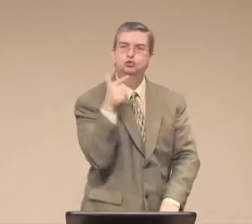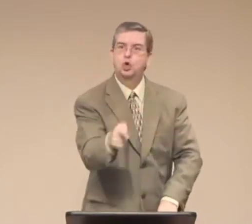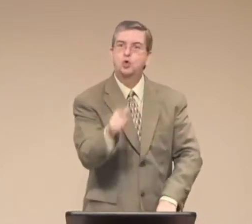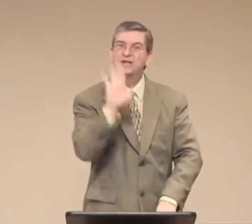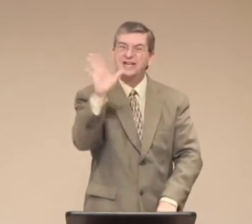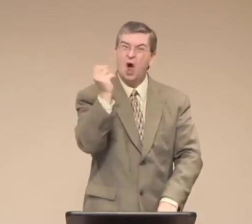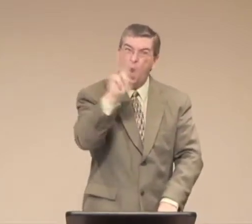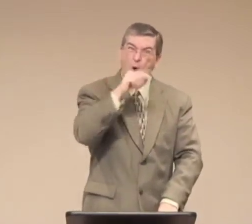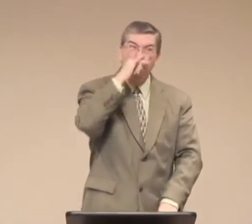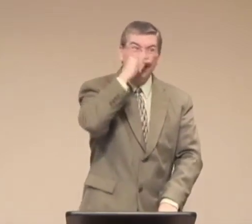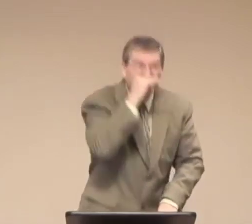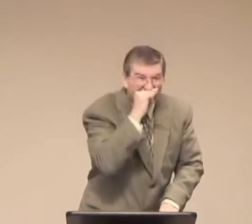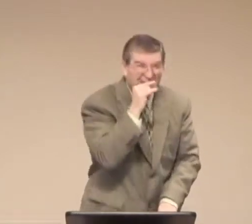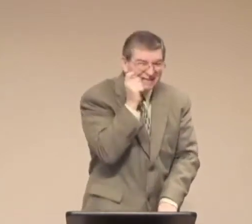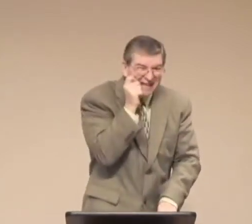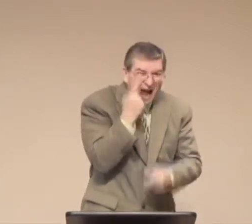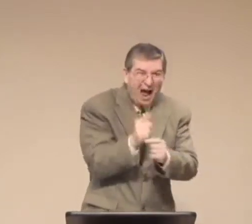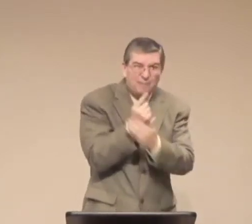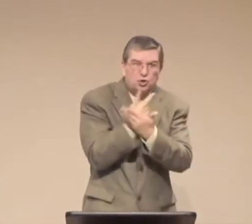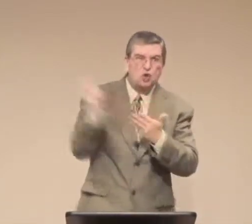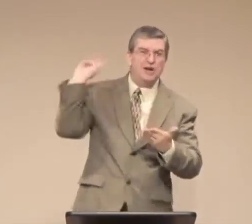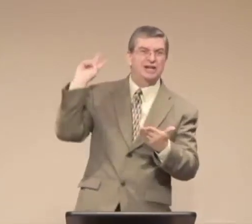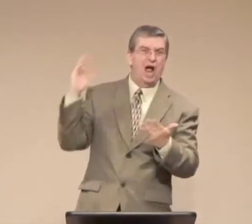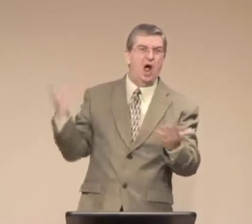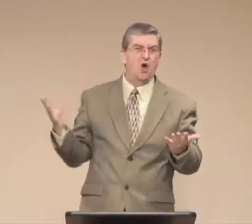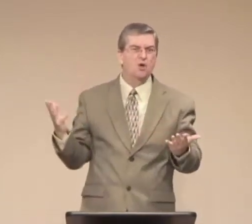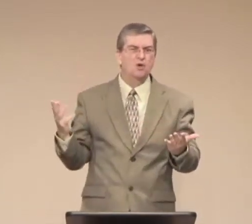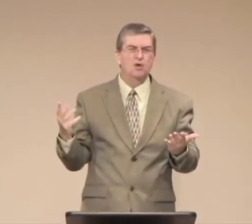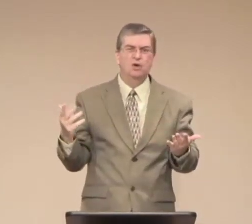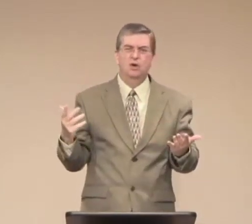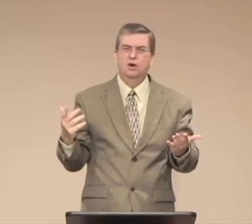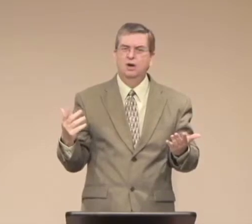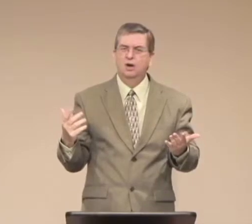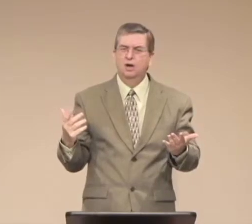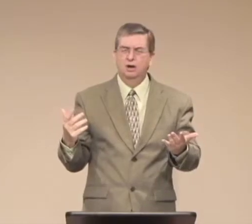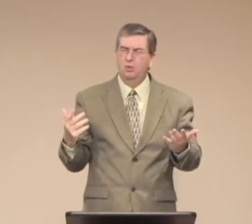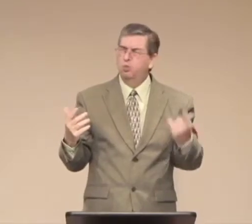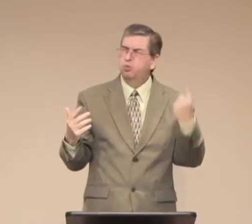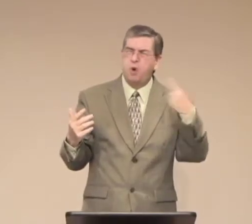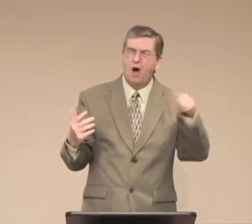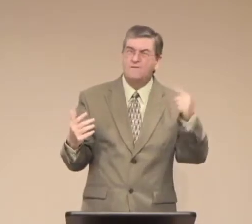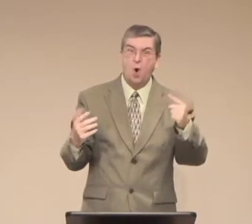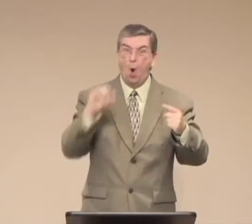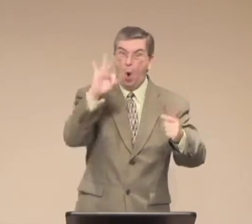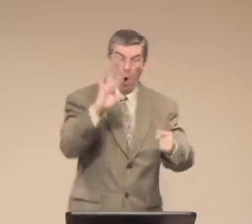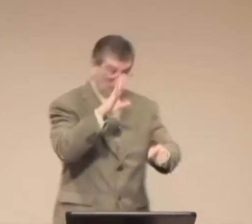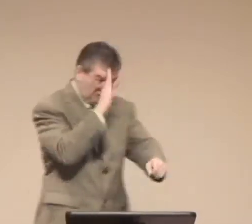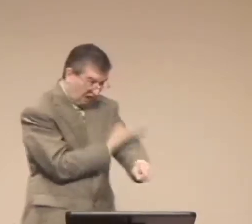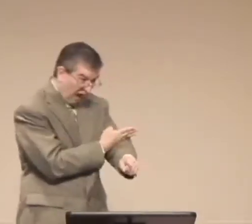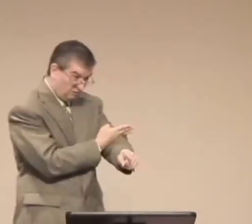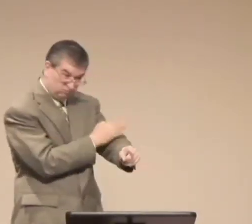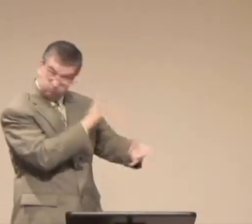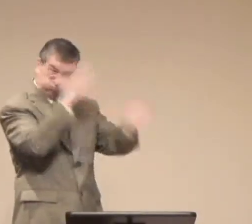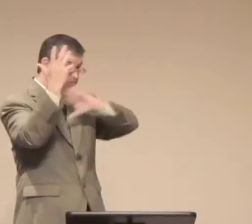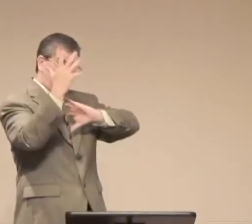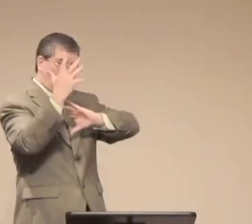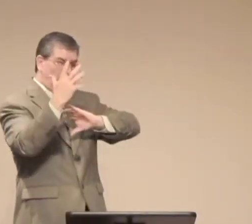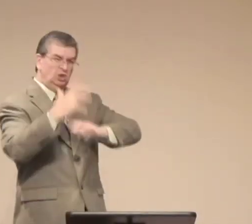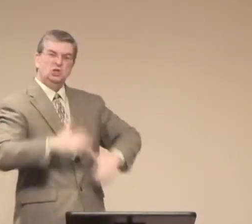You know, did you hear in the news just recently, I think it was a couple of weeks ago, about a mom that shot her children?